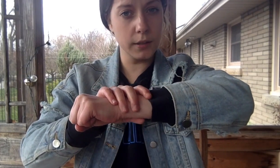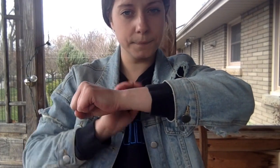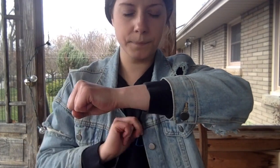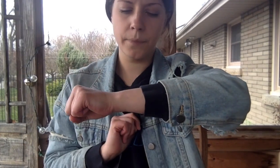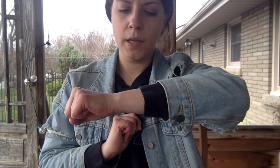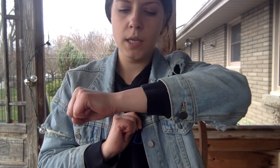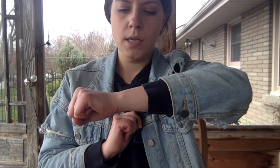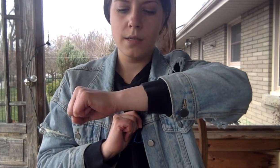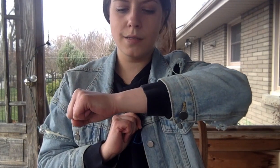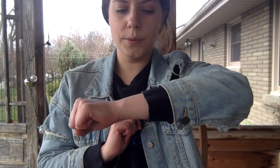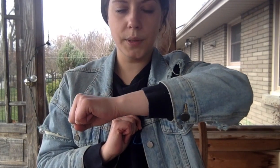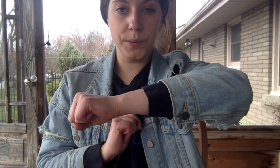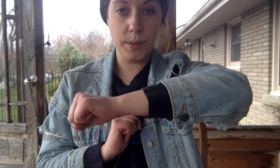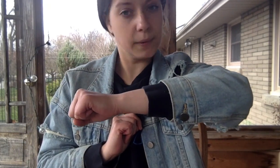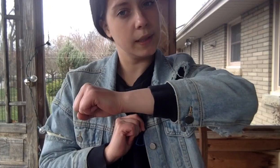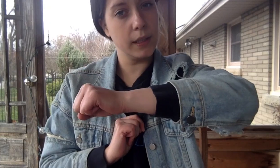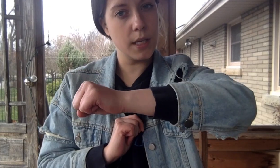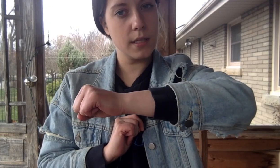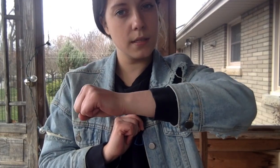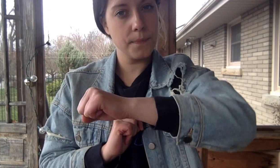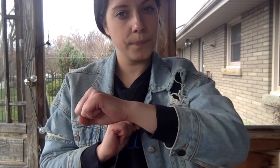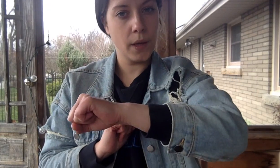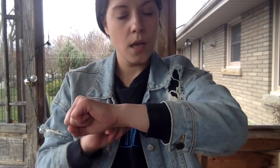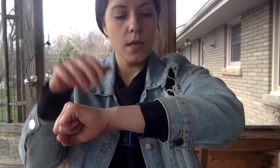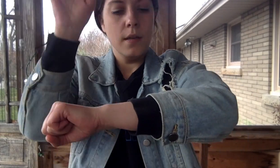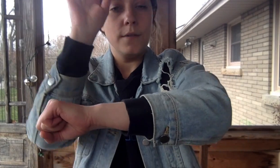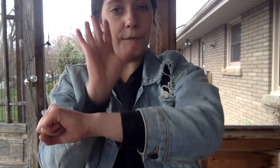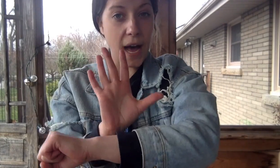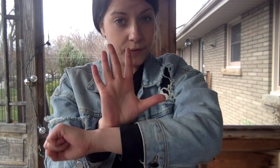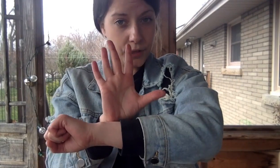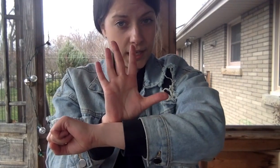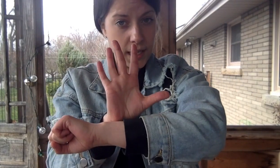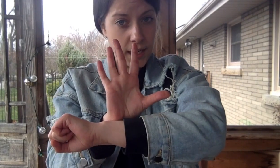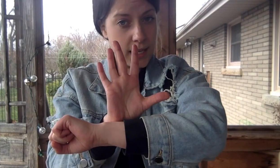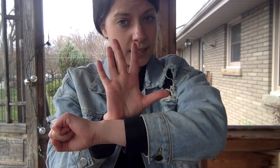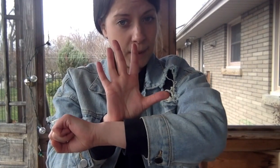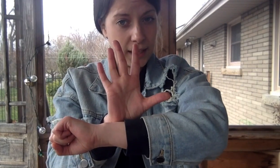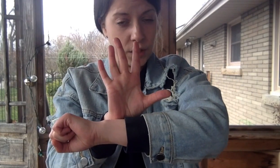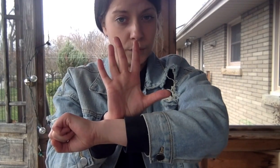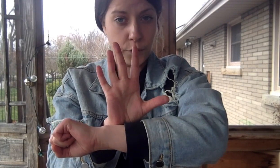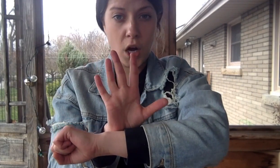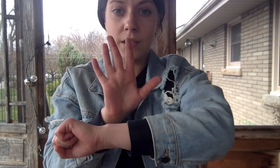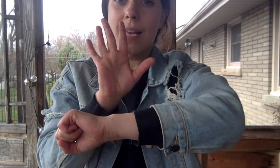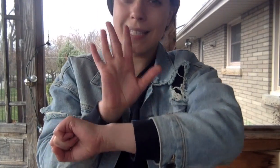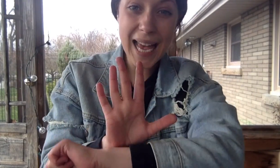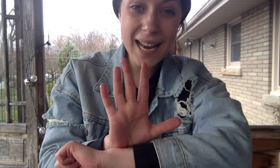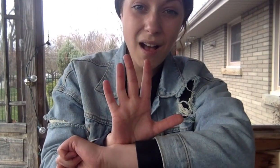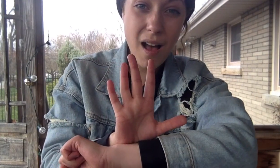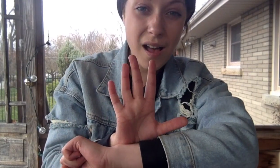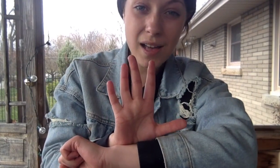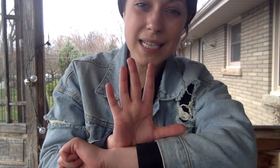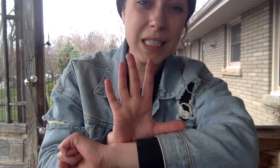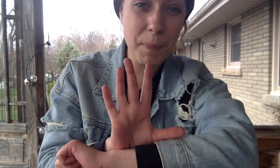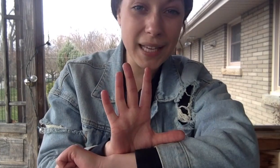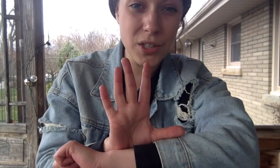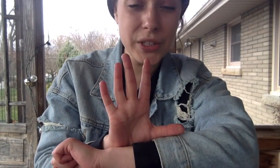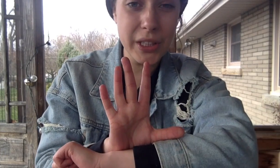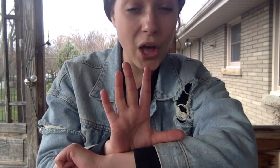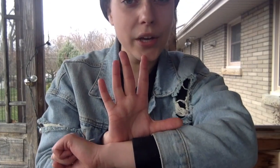so it goes something like this five green and speckled frogs sat on a speckled log